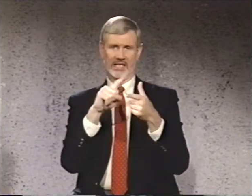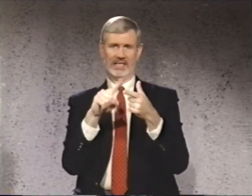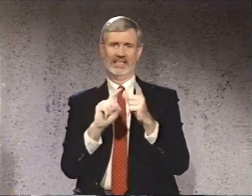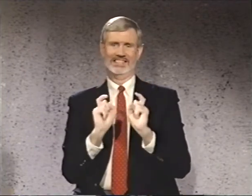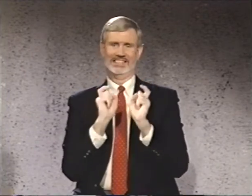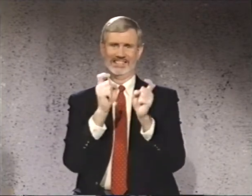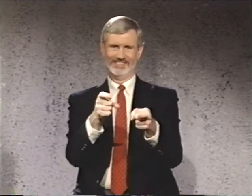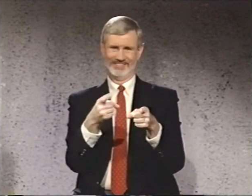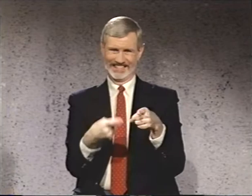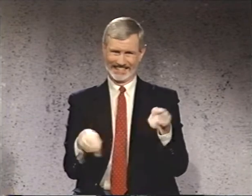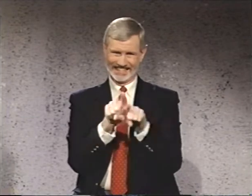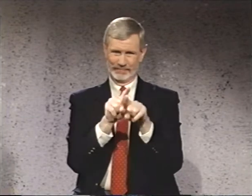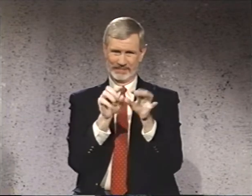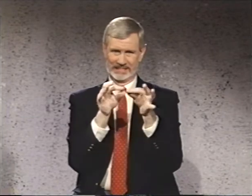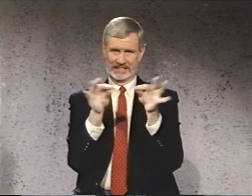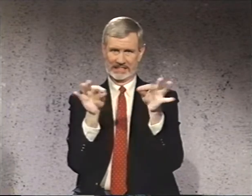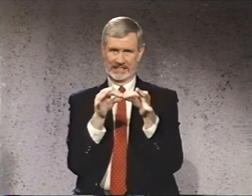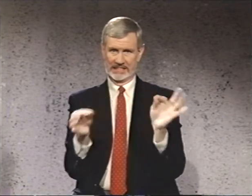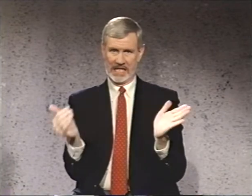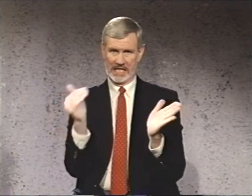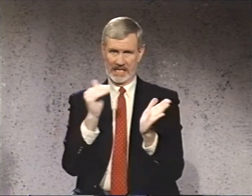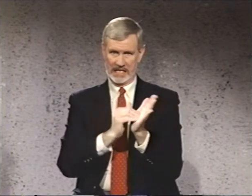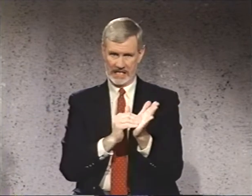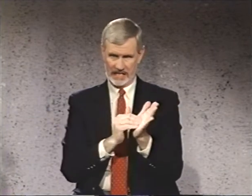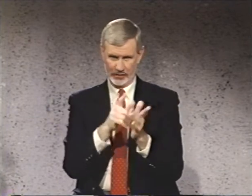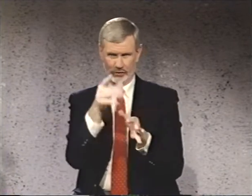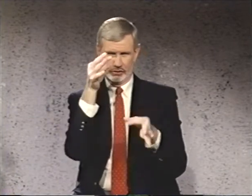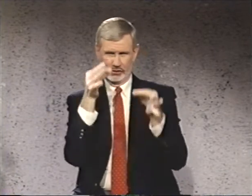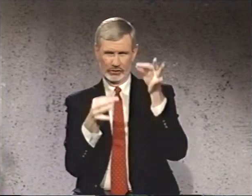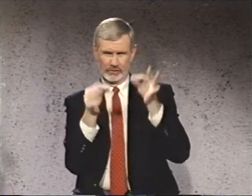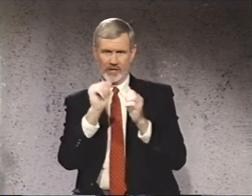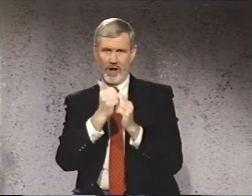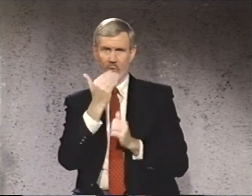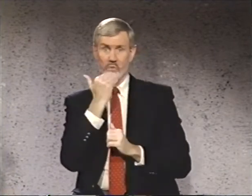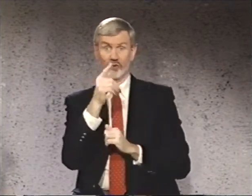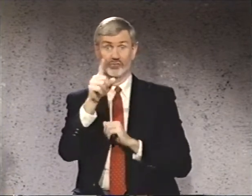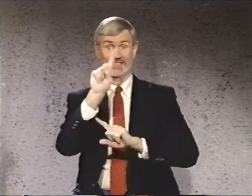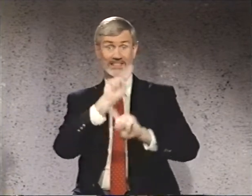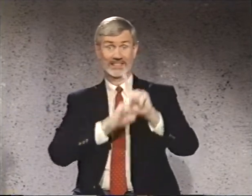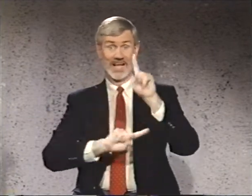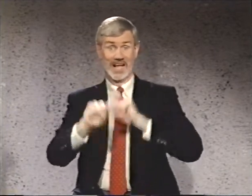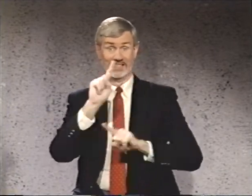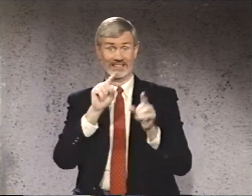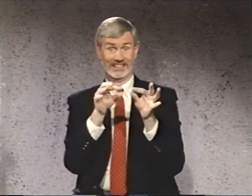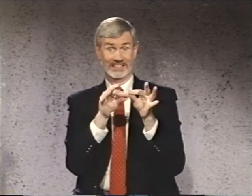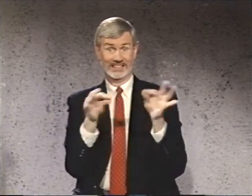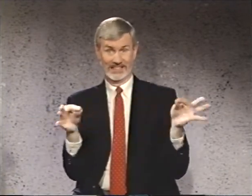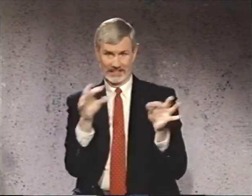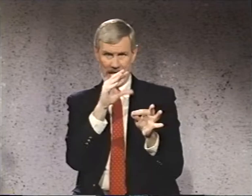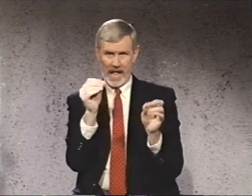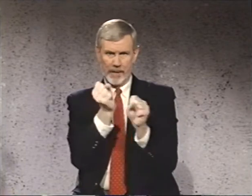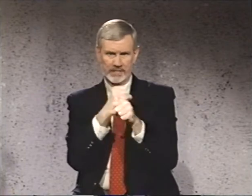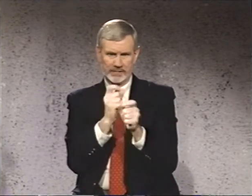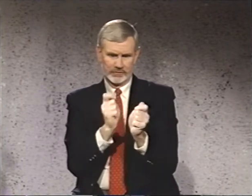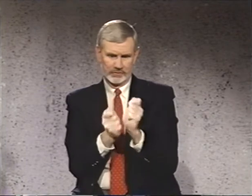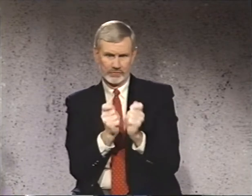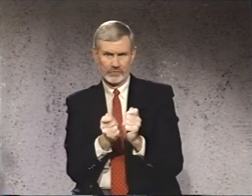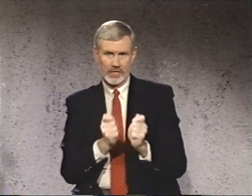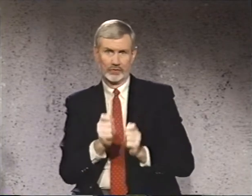give the same sentences again. Judge how well you signed the sentences and